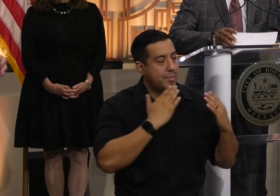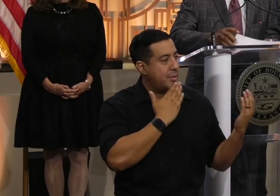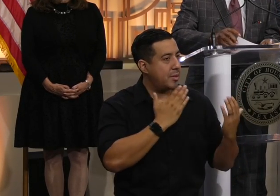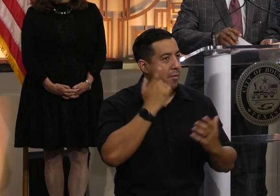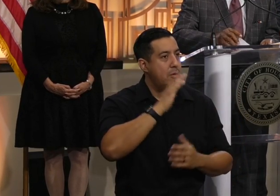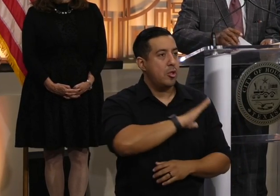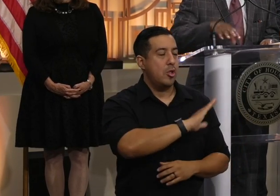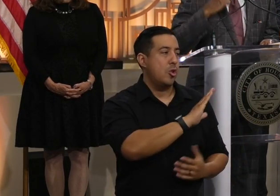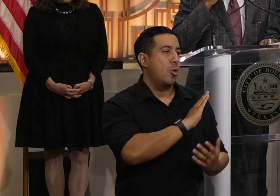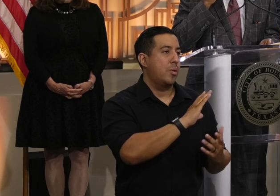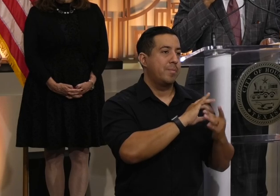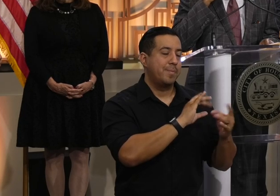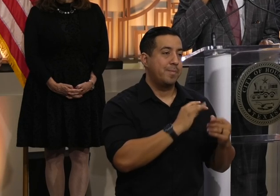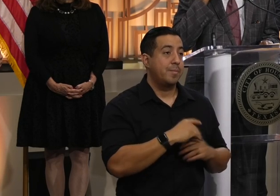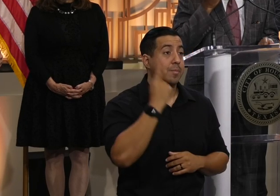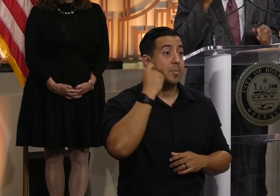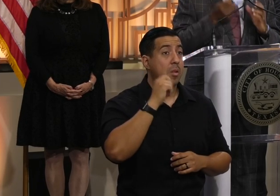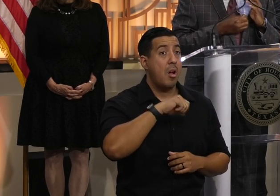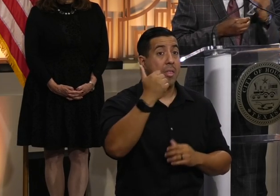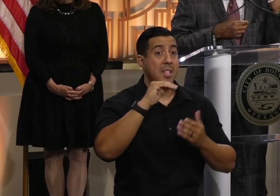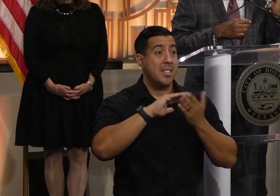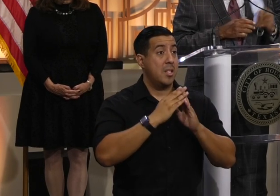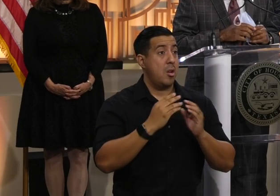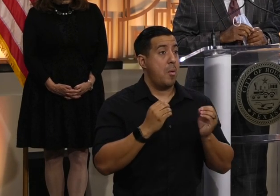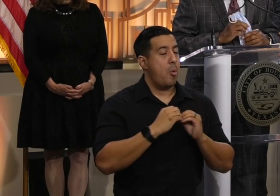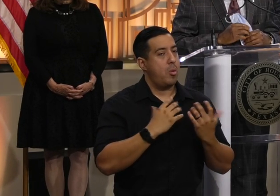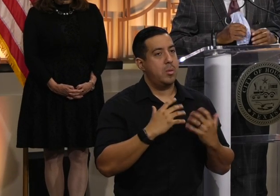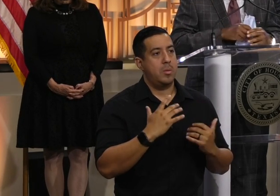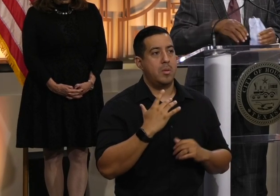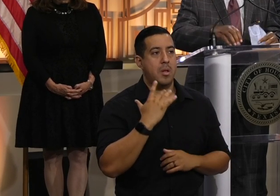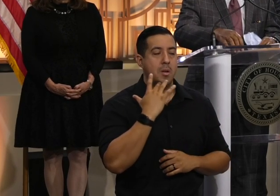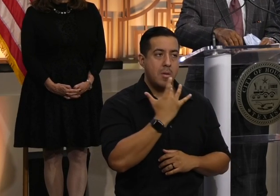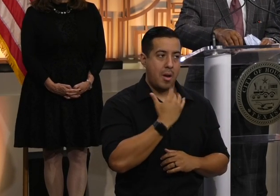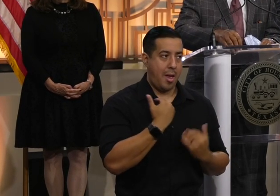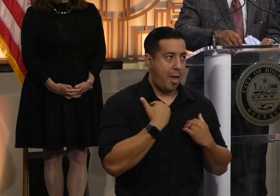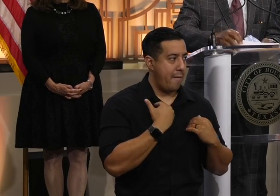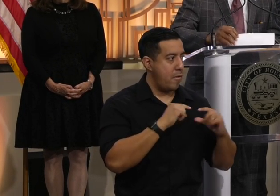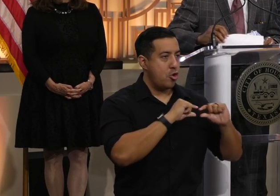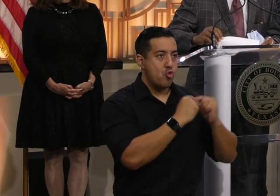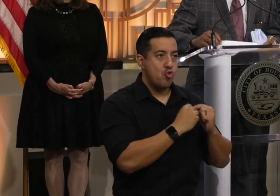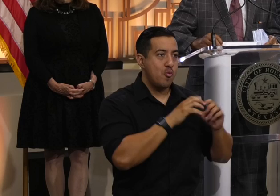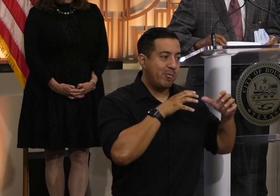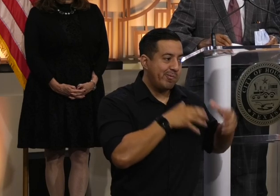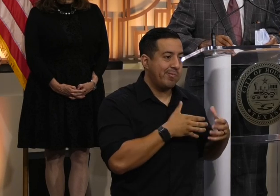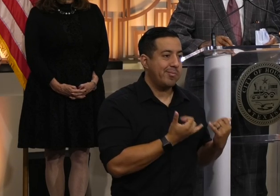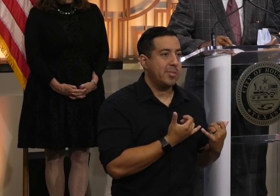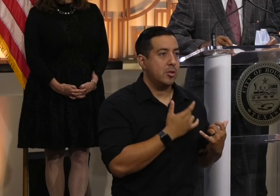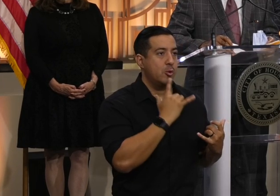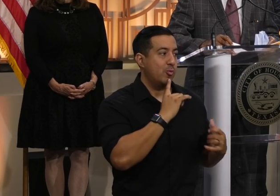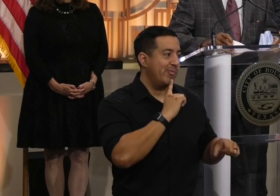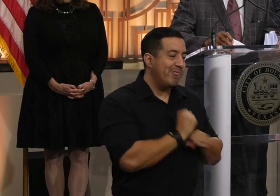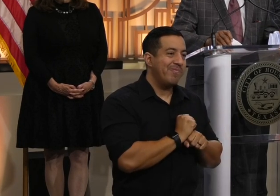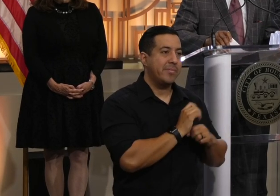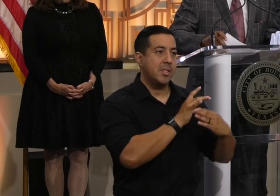thank you for your comments. No city could be more fortunate to have a group here, committed